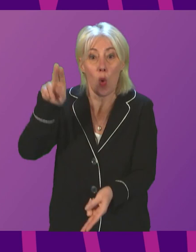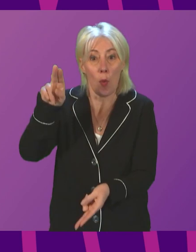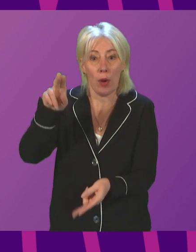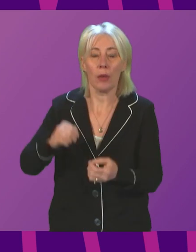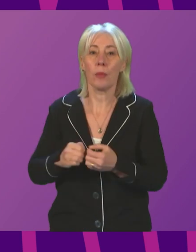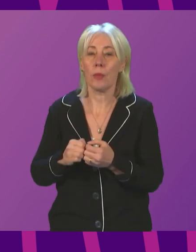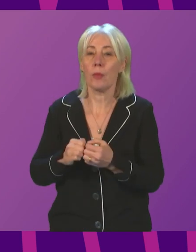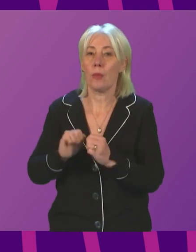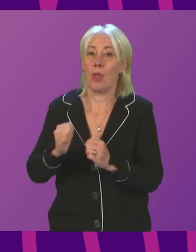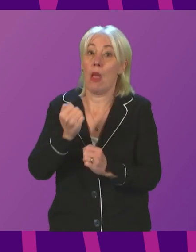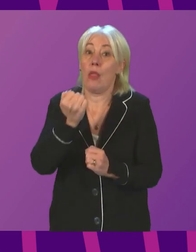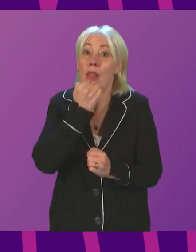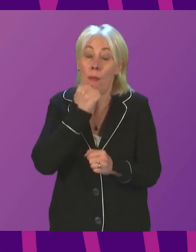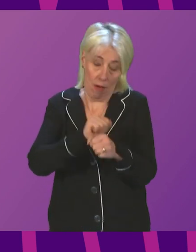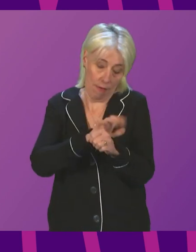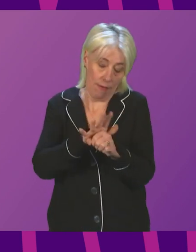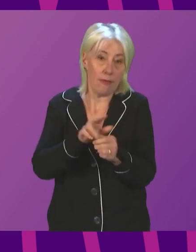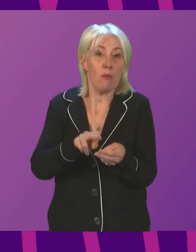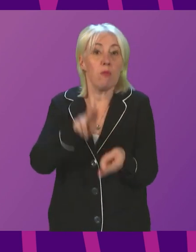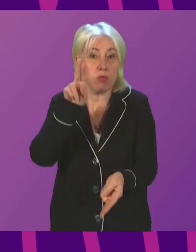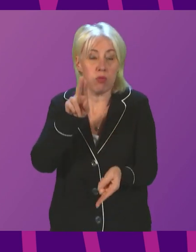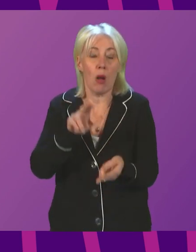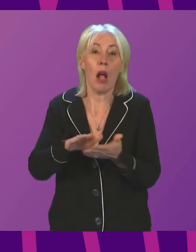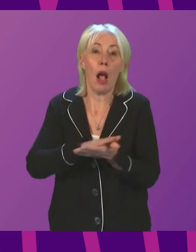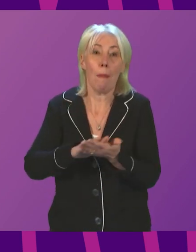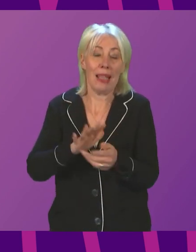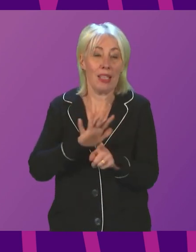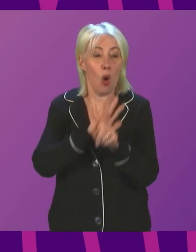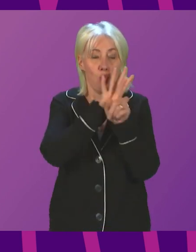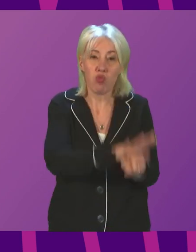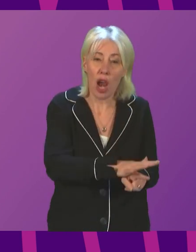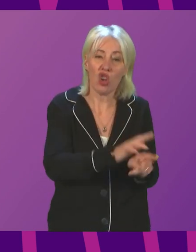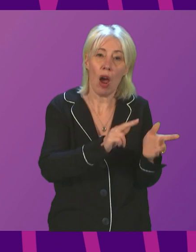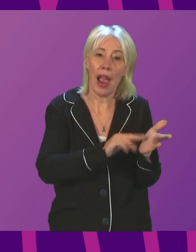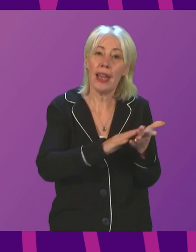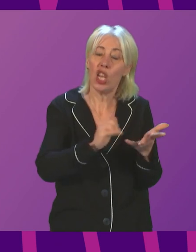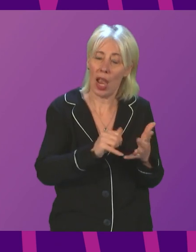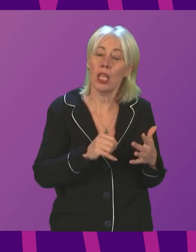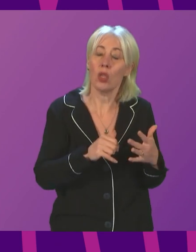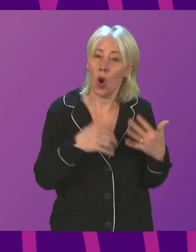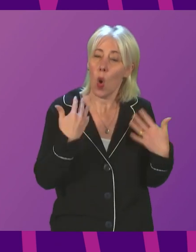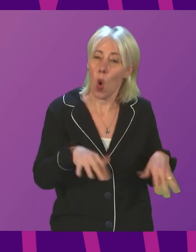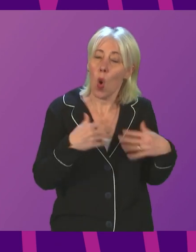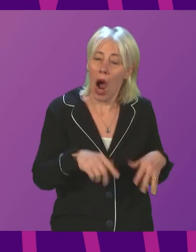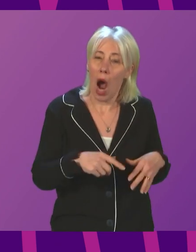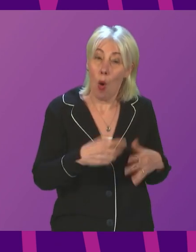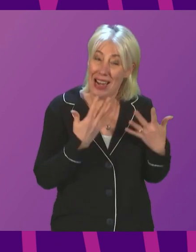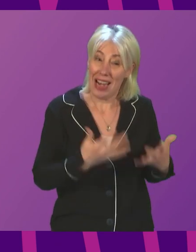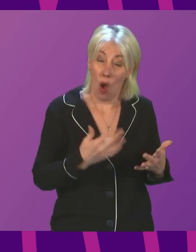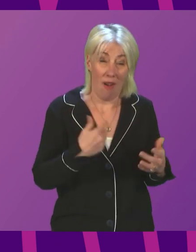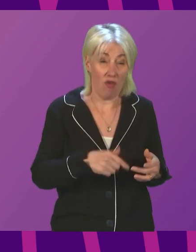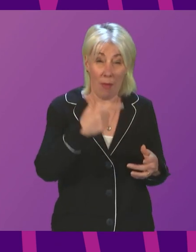high number of cases of COVID-19 means that the pressure on our national health service is greater than at any time in its